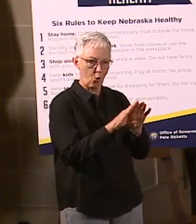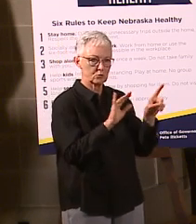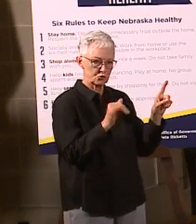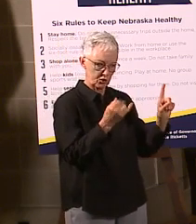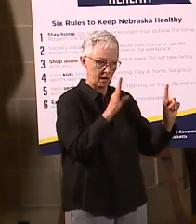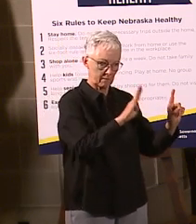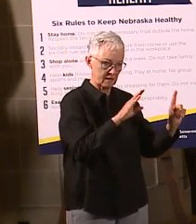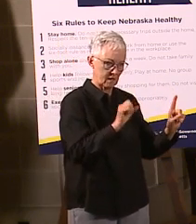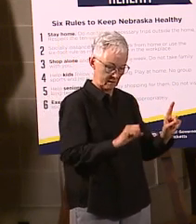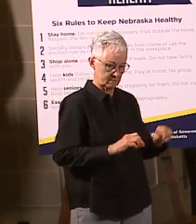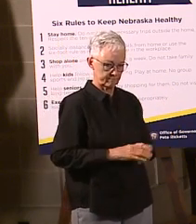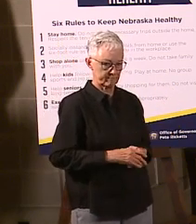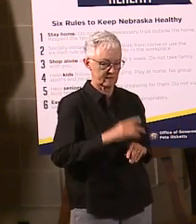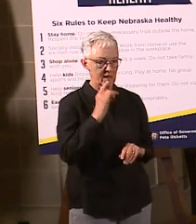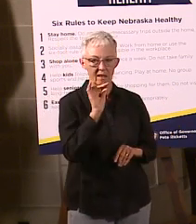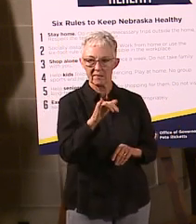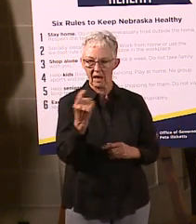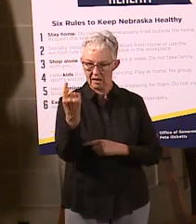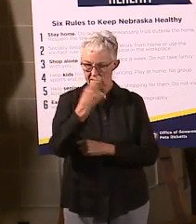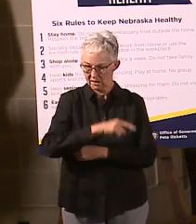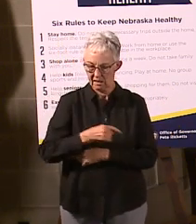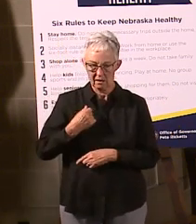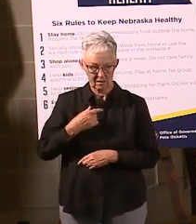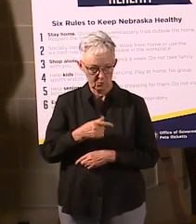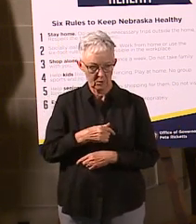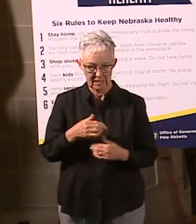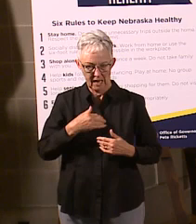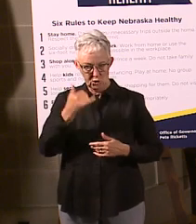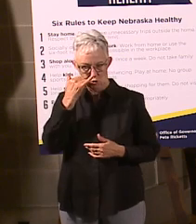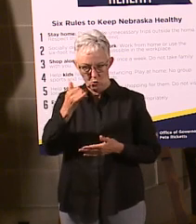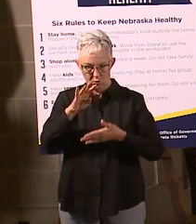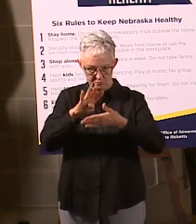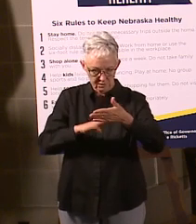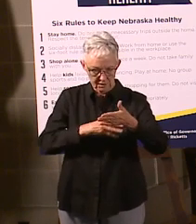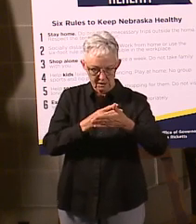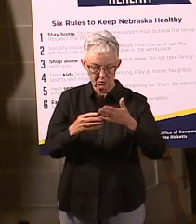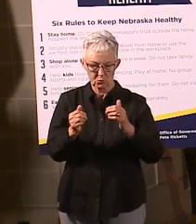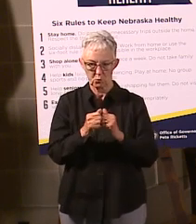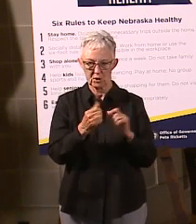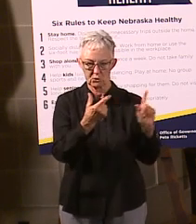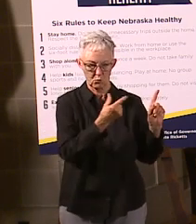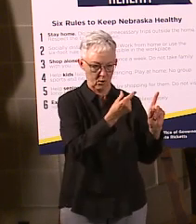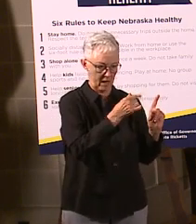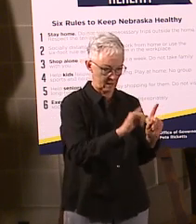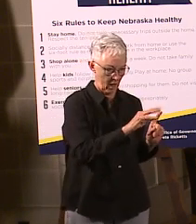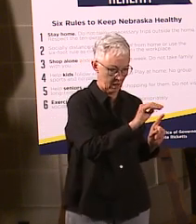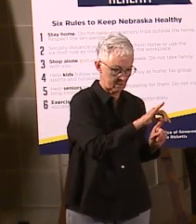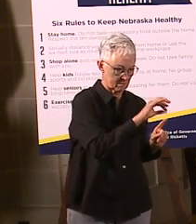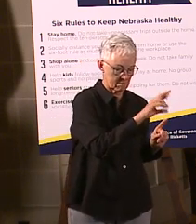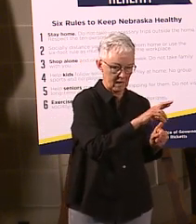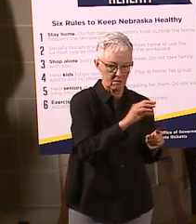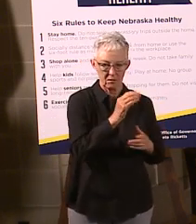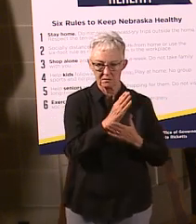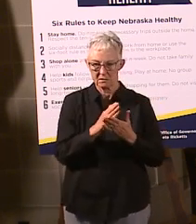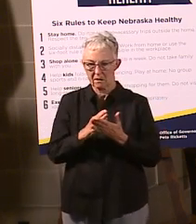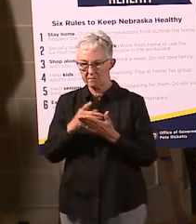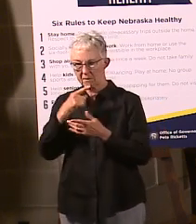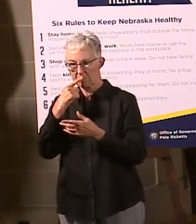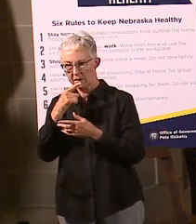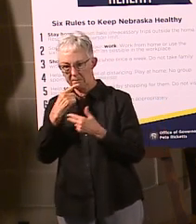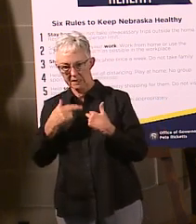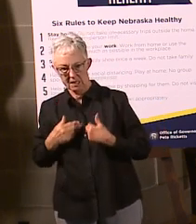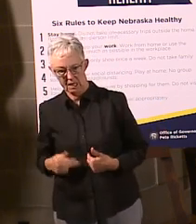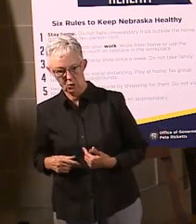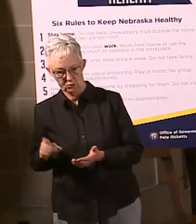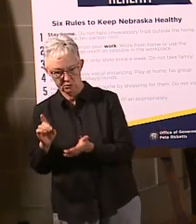scheduled with the public health director and some of these doctors, as well as the mayor of Grand Island, talking about this. And, actually, I started off